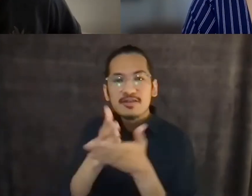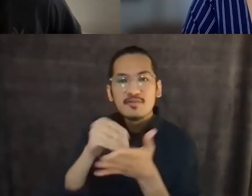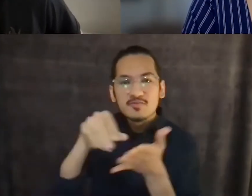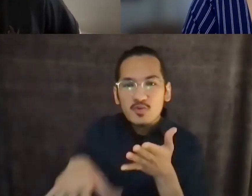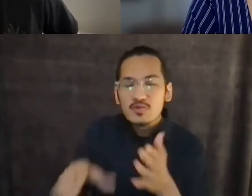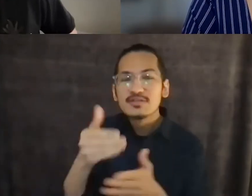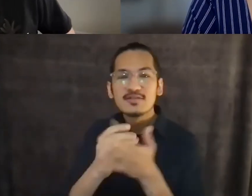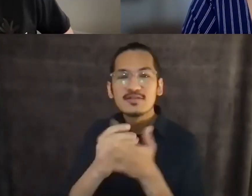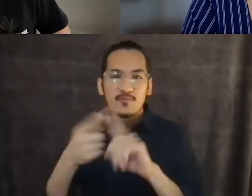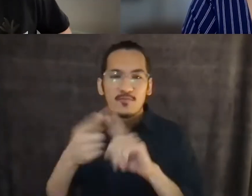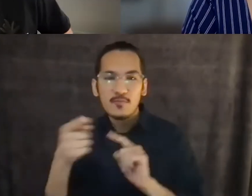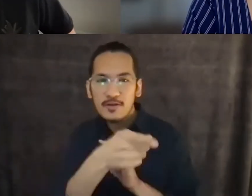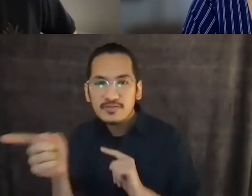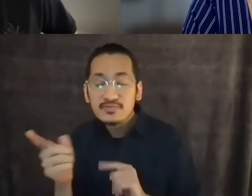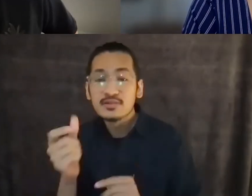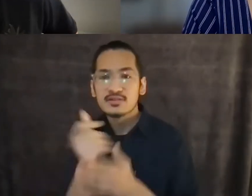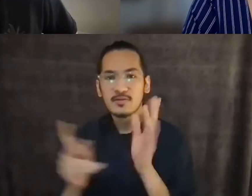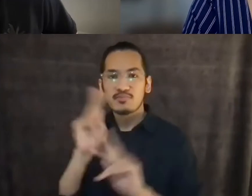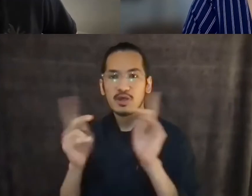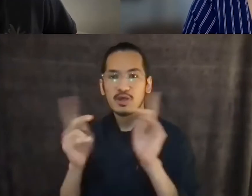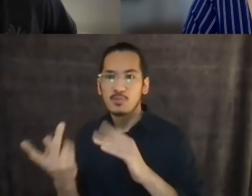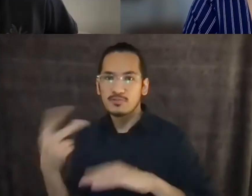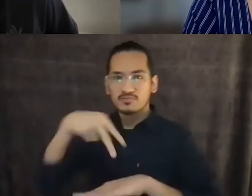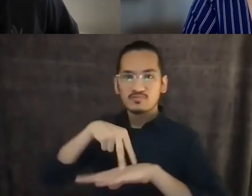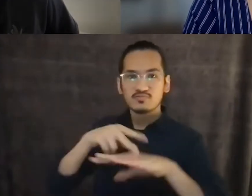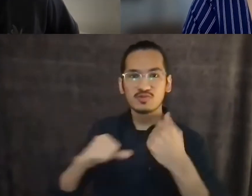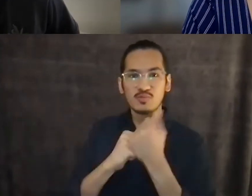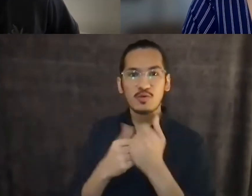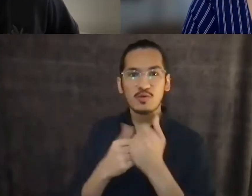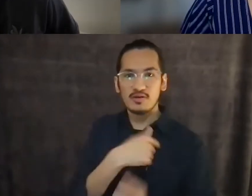Moana with us. So pretty mean.